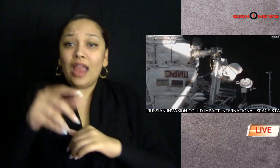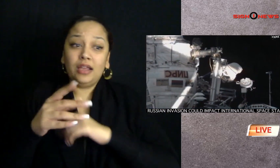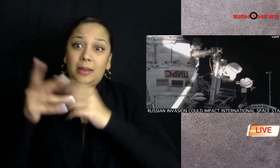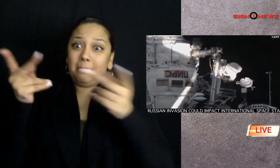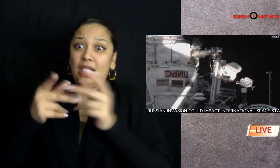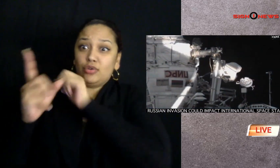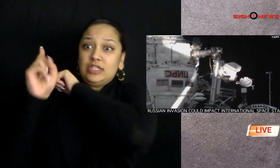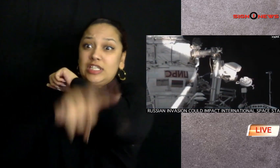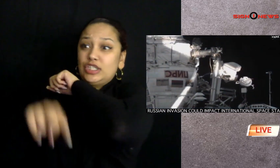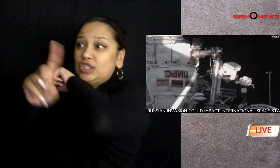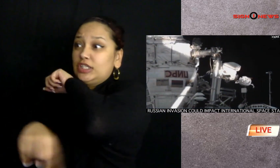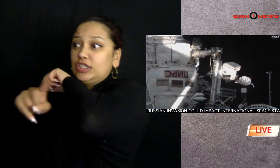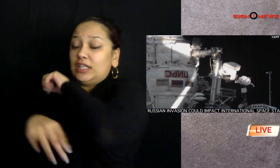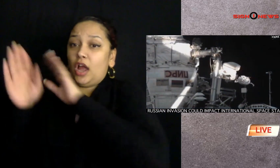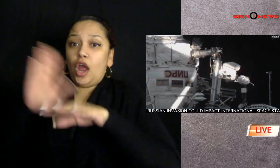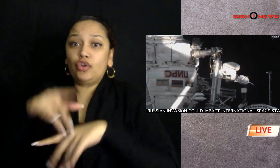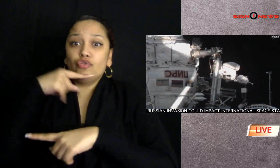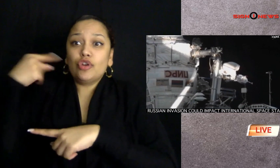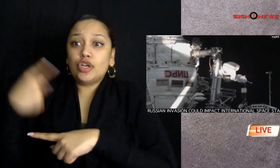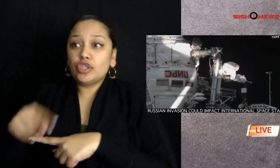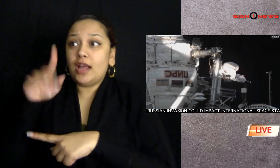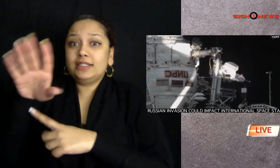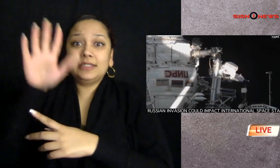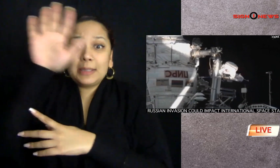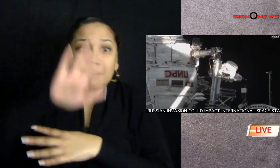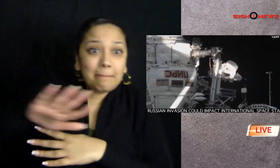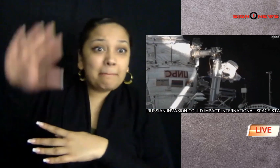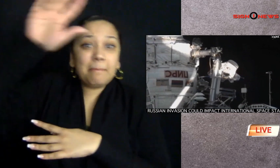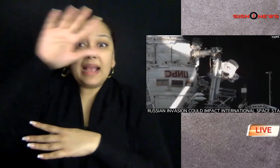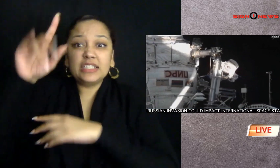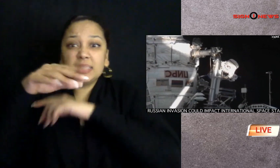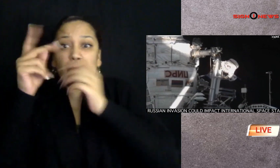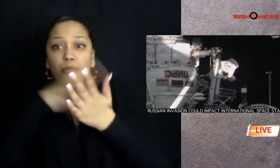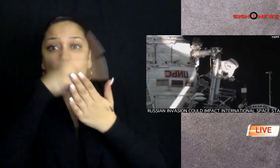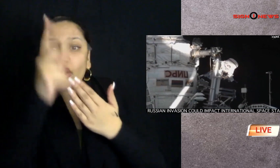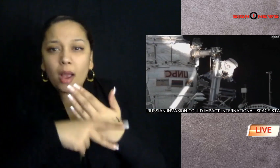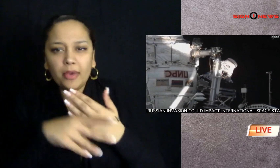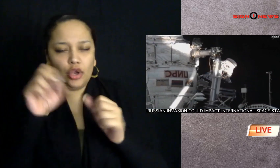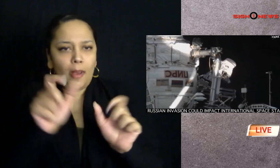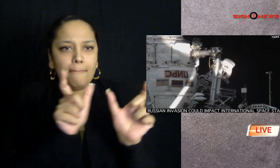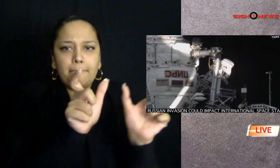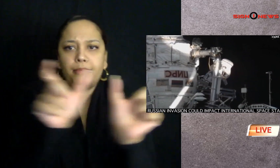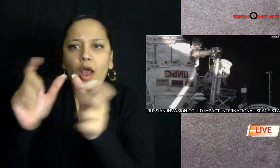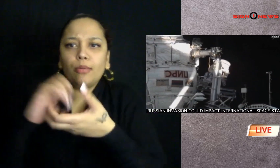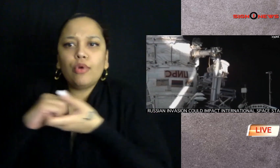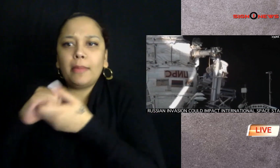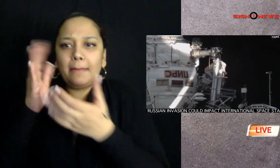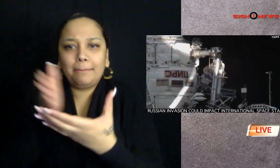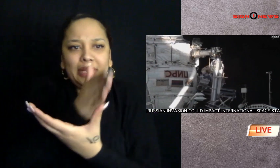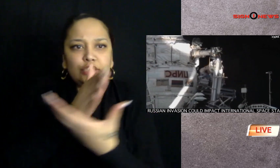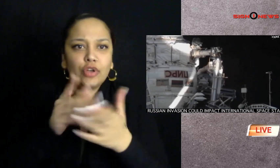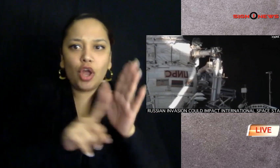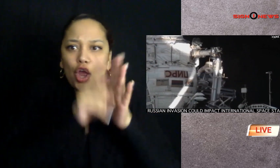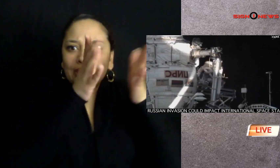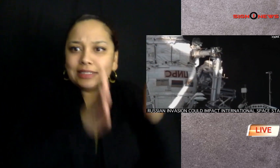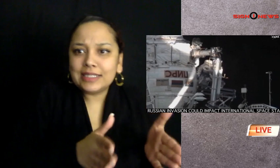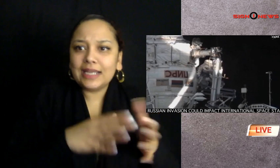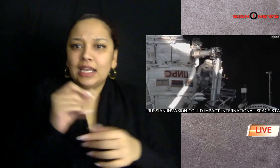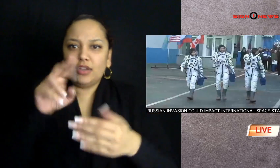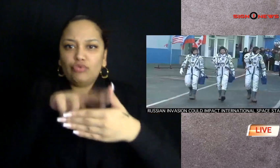Russia's space chief indicated that placing sanctions on Russia's space program would block cooperation between